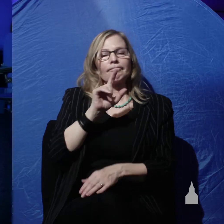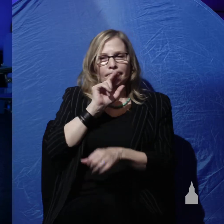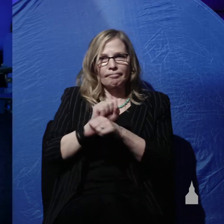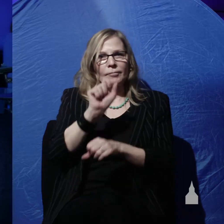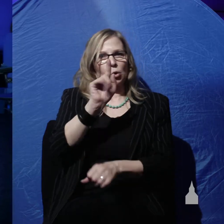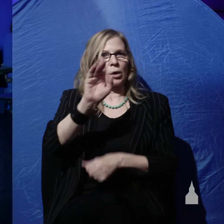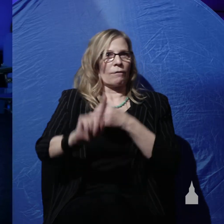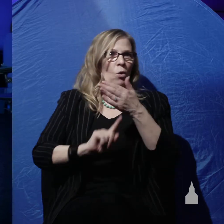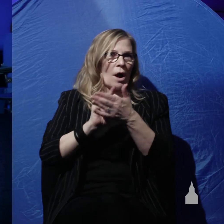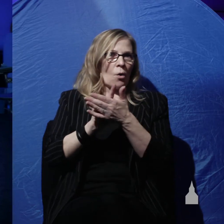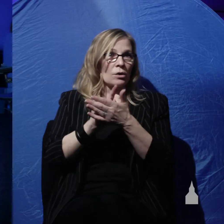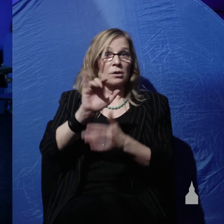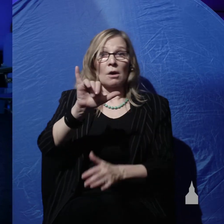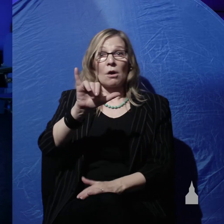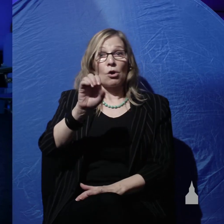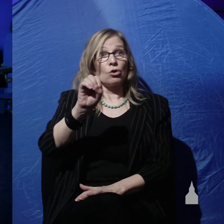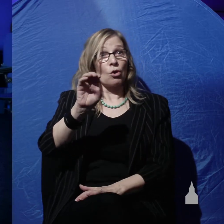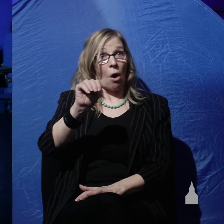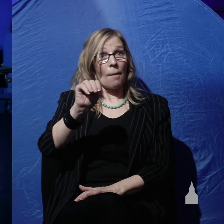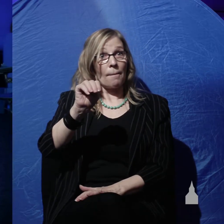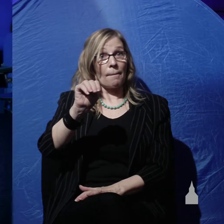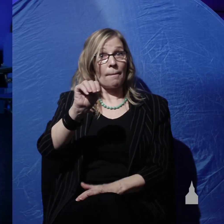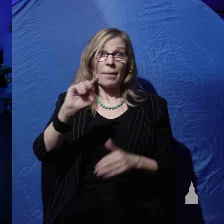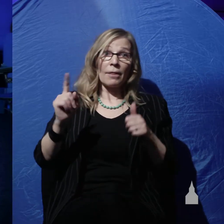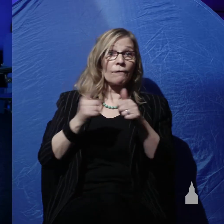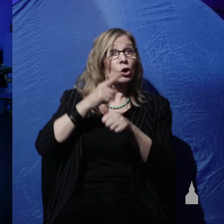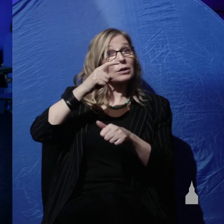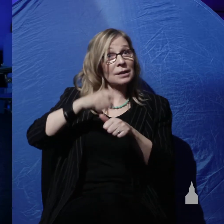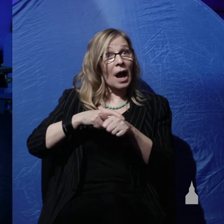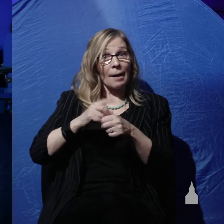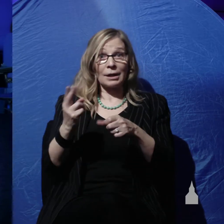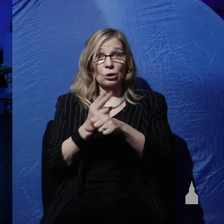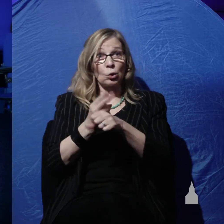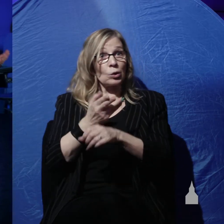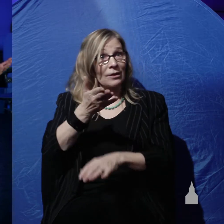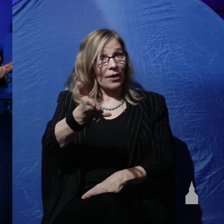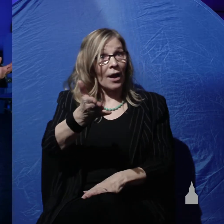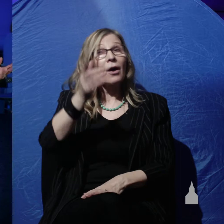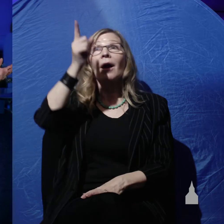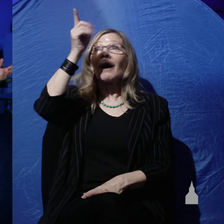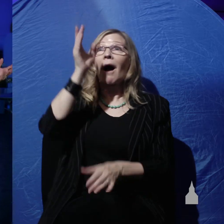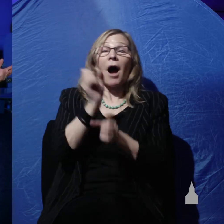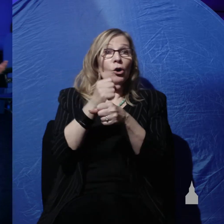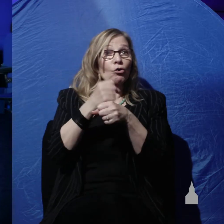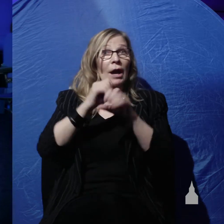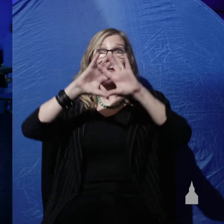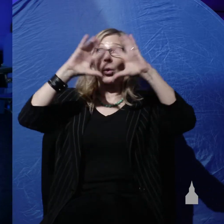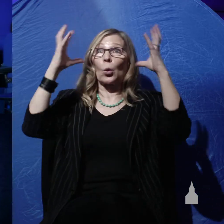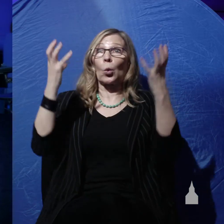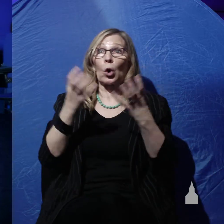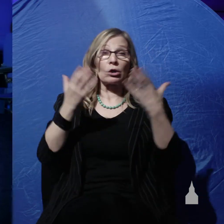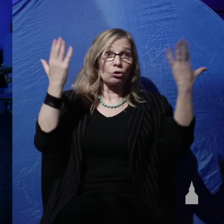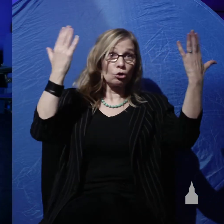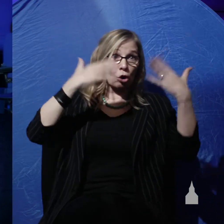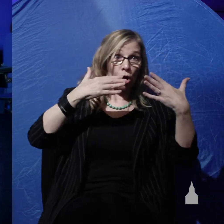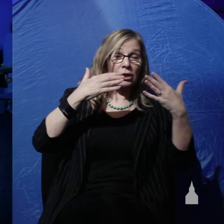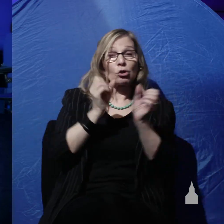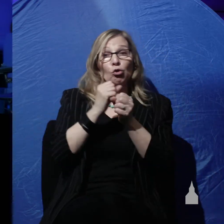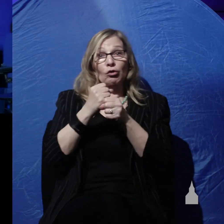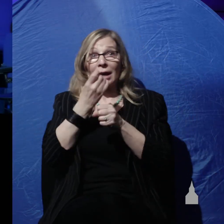defined literally the very first time it's used in the Bible. God created the world in darkness. He created the light in verse 3. And in